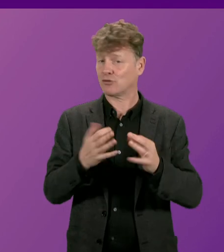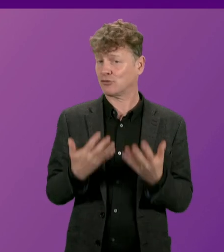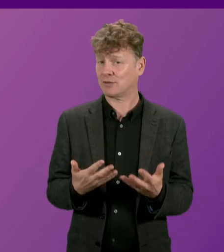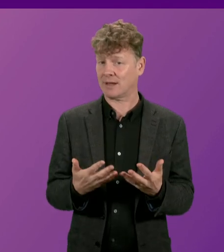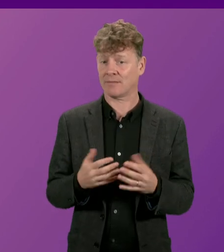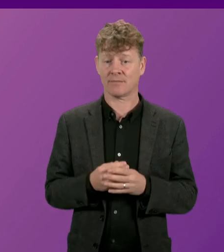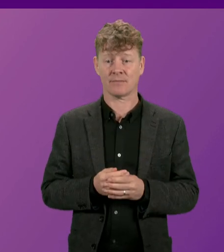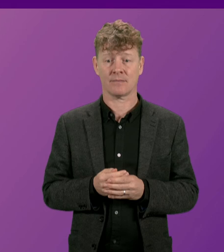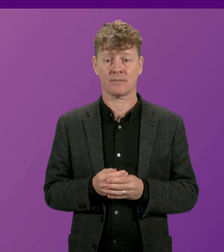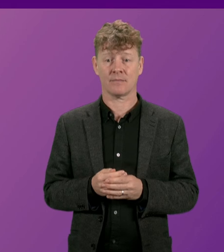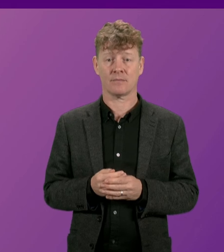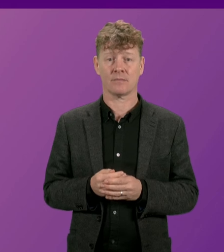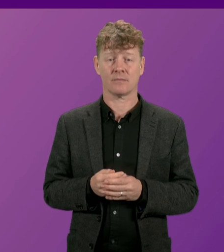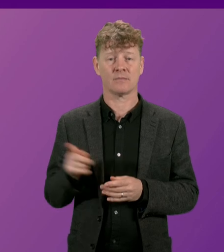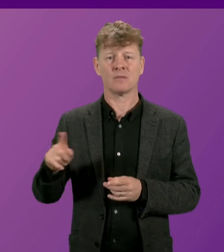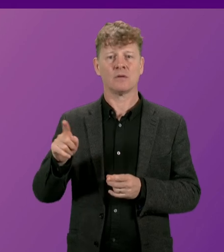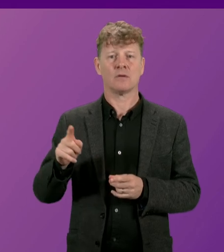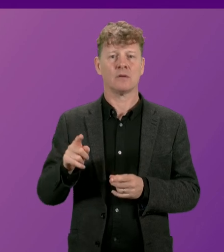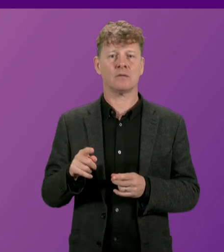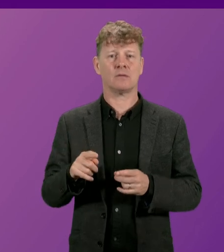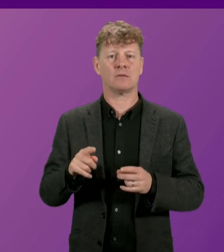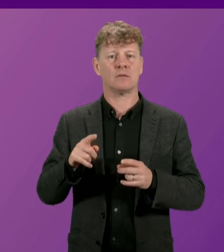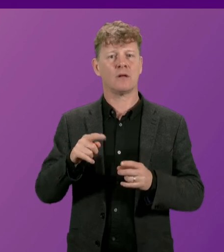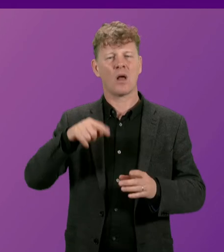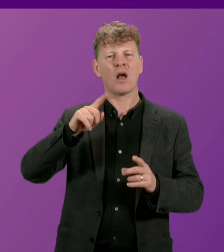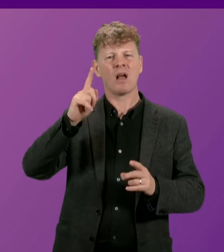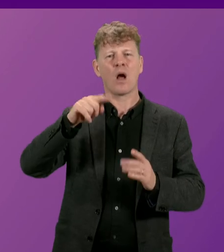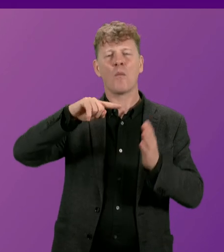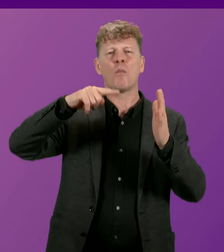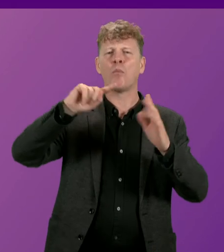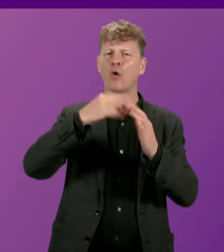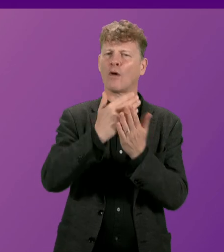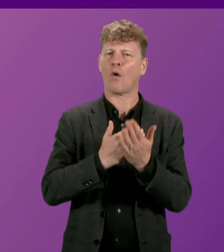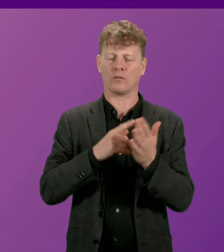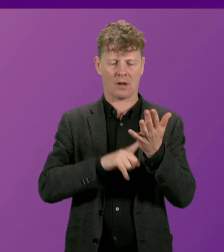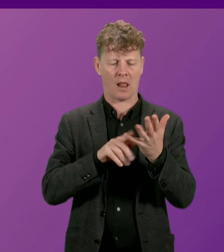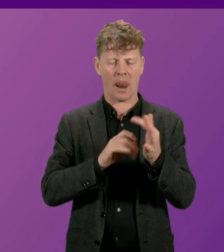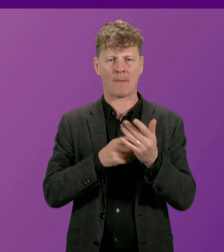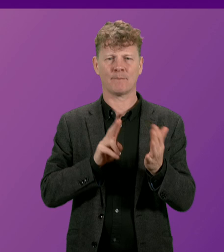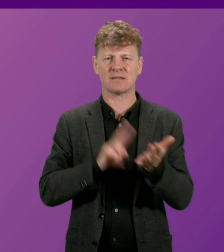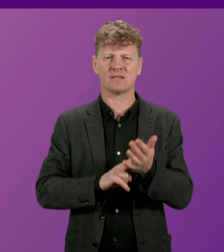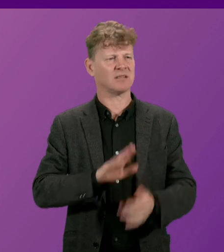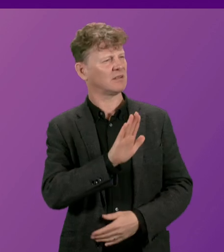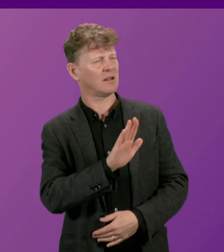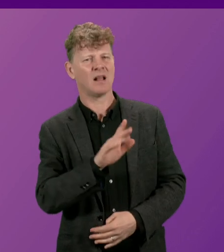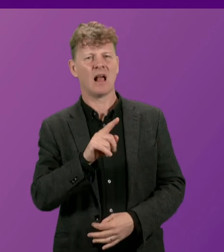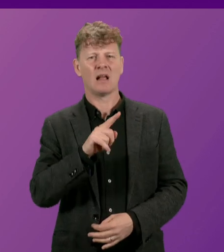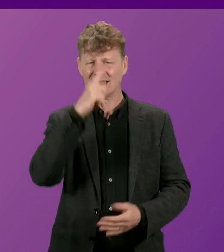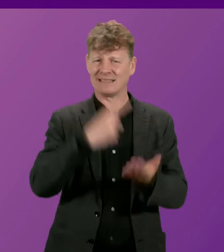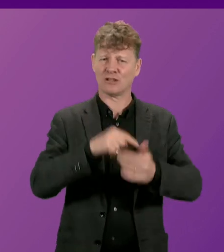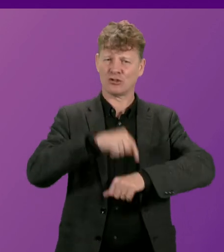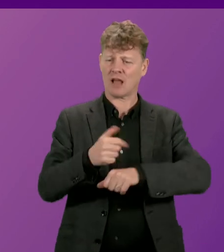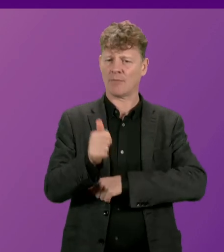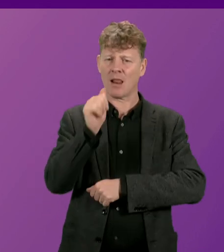There will now be a point of order to Douglas Lumsden. Thank you, President Officer. On a point of order, at decision time last night,